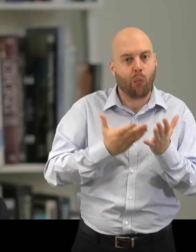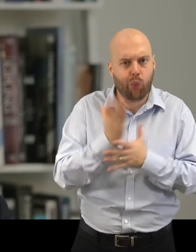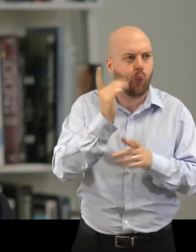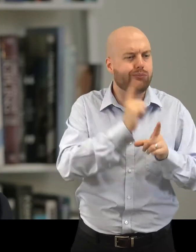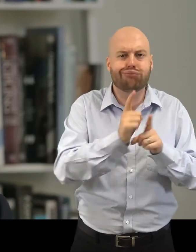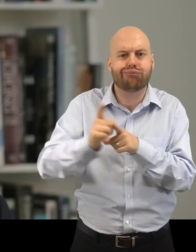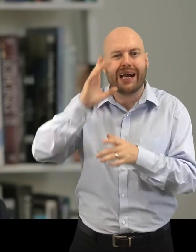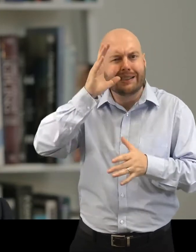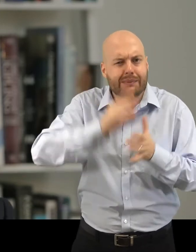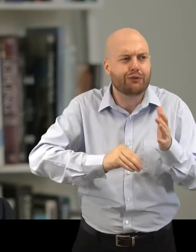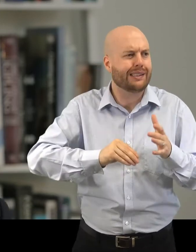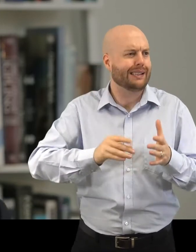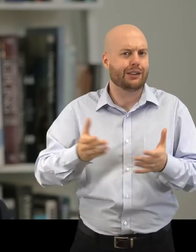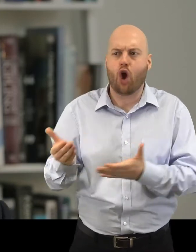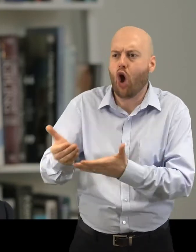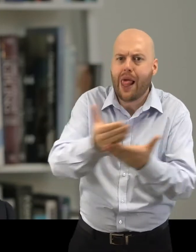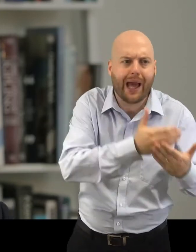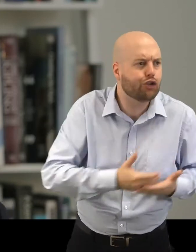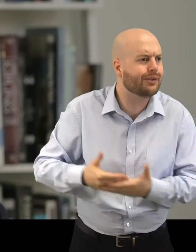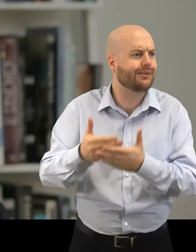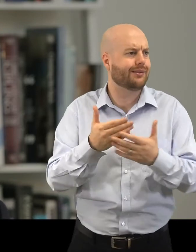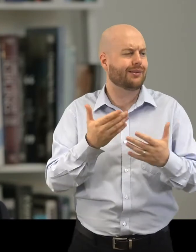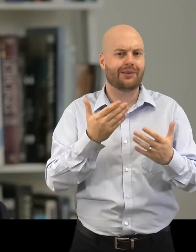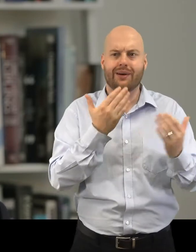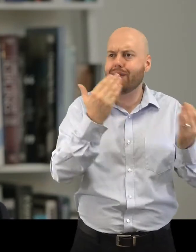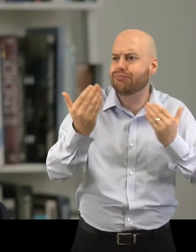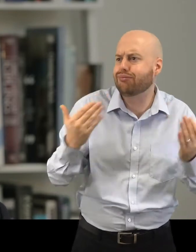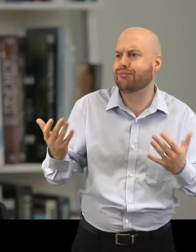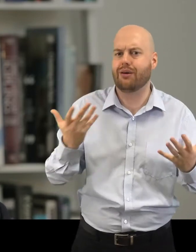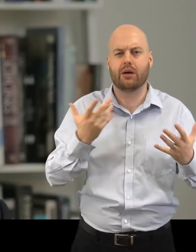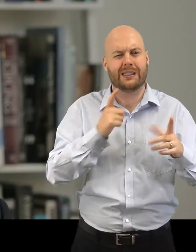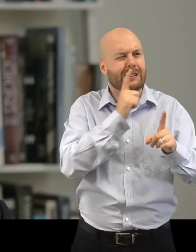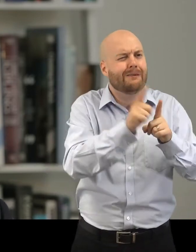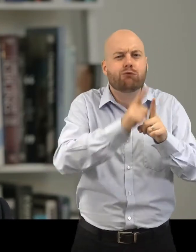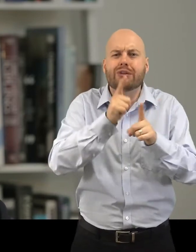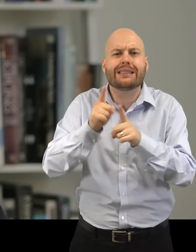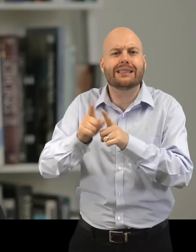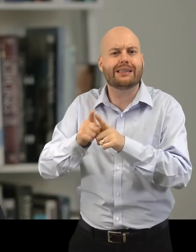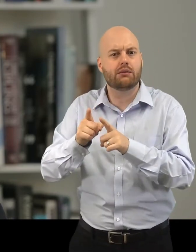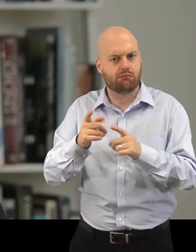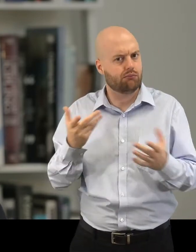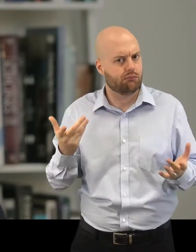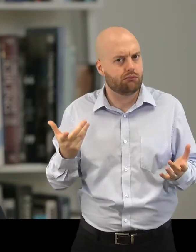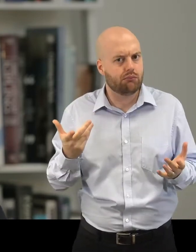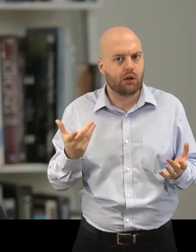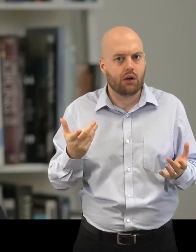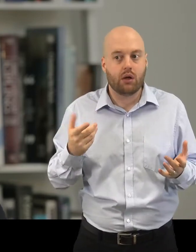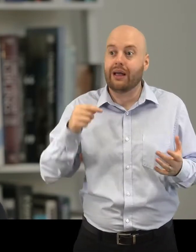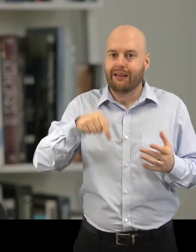experiences and collections and differences that you have in a